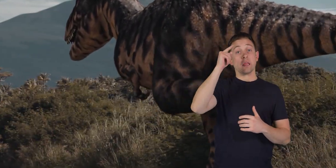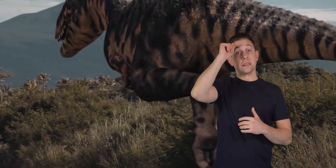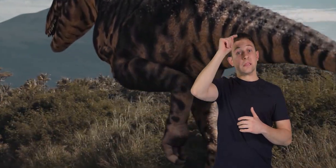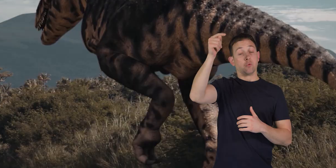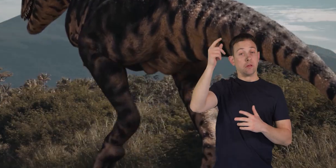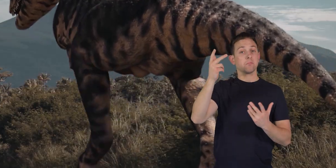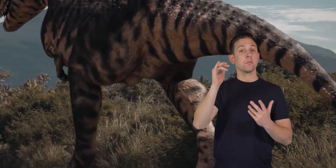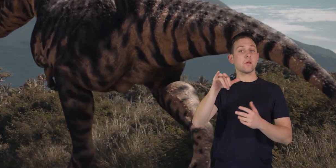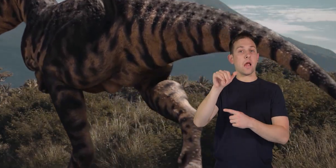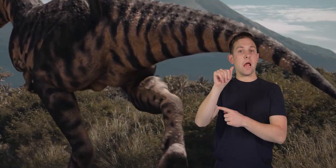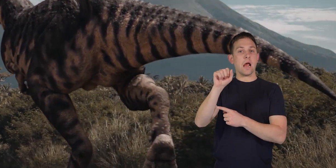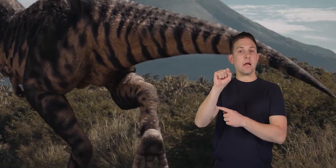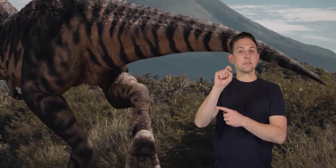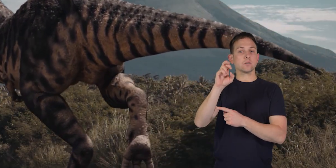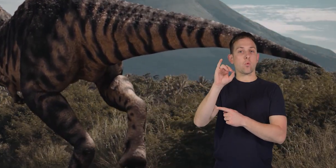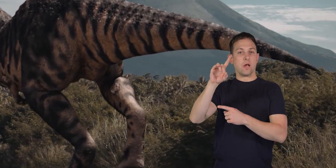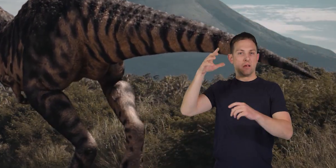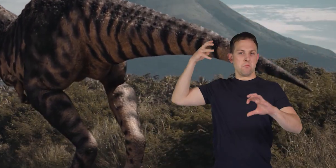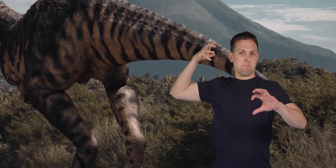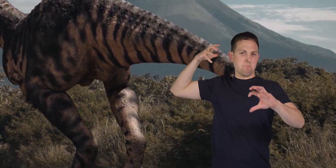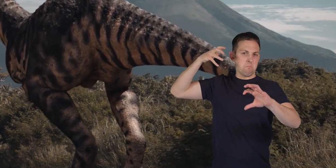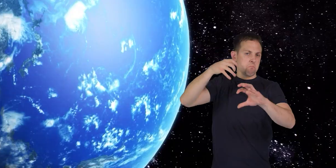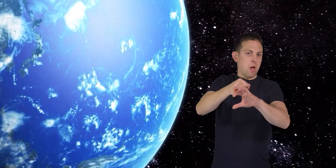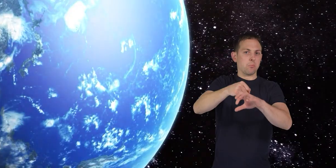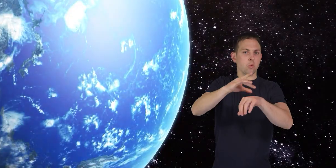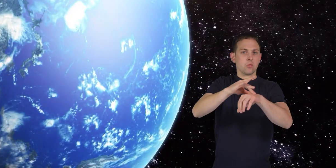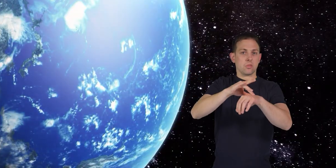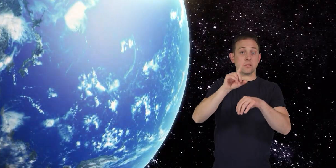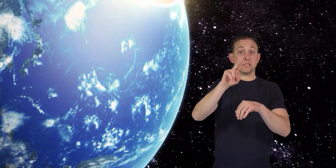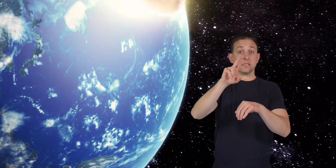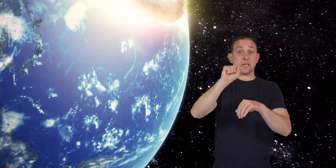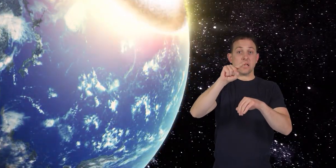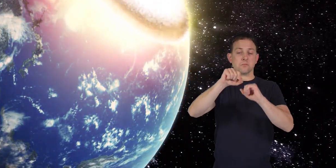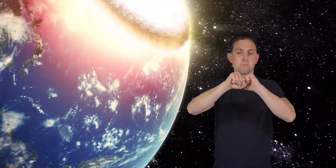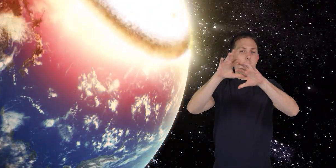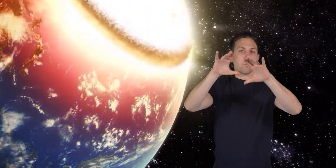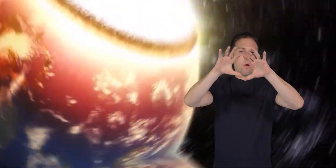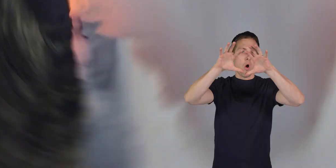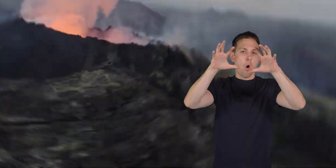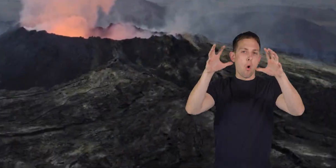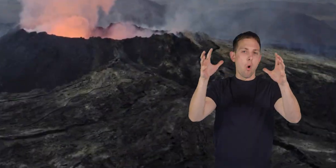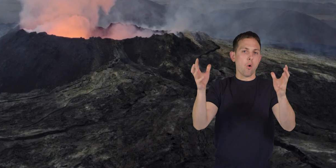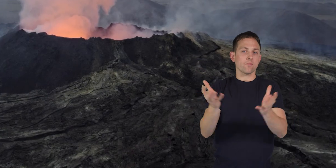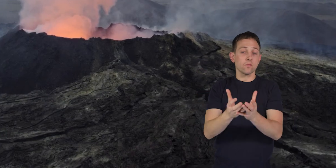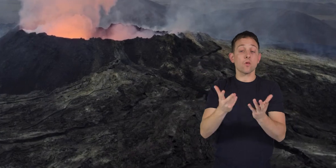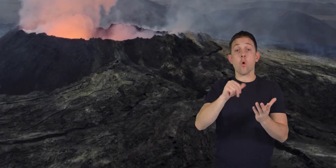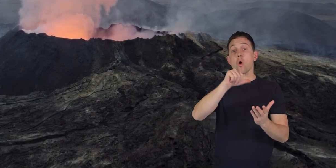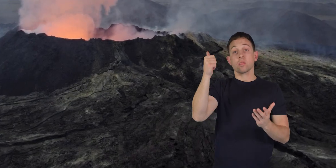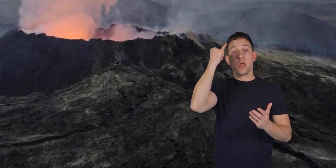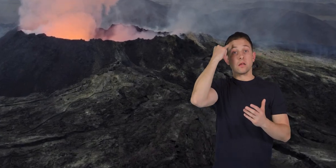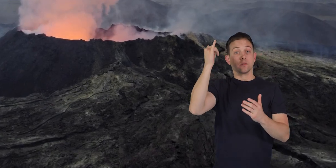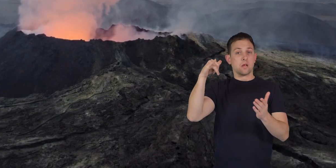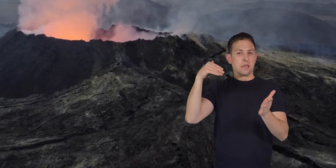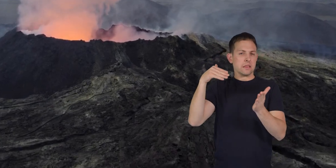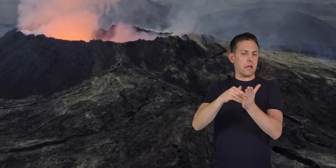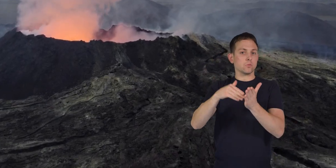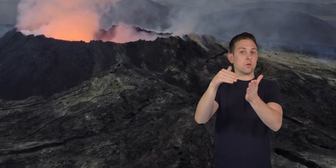is that an asteroid crashed into Earth and the dust covered the sun. Another idea is that thousands of